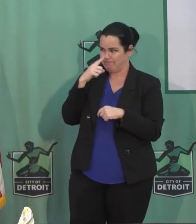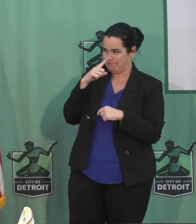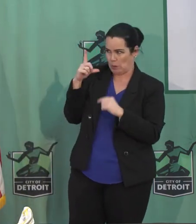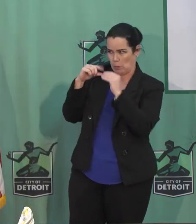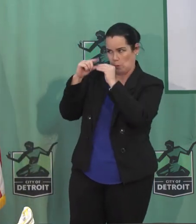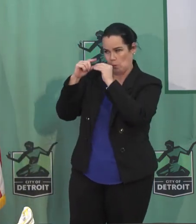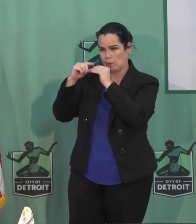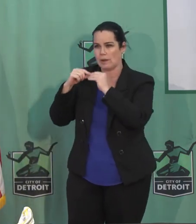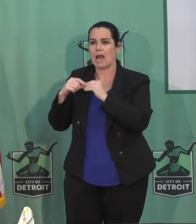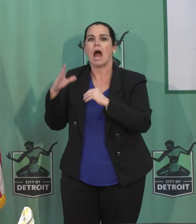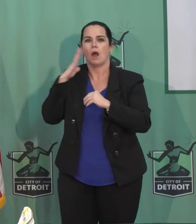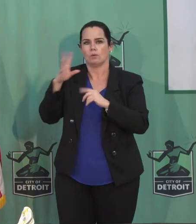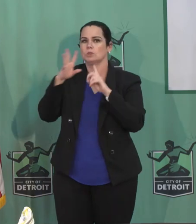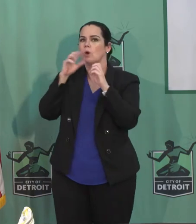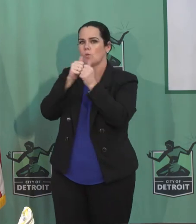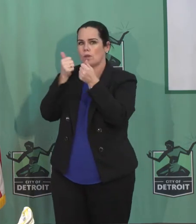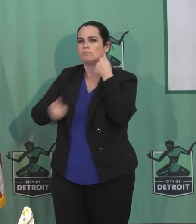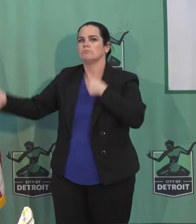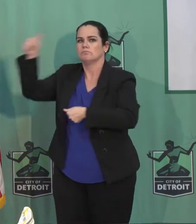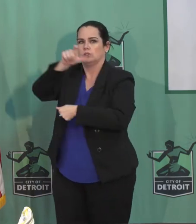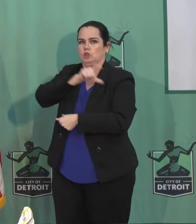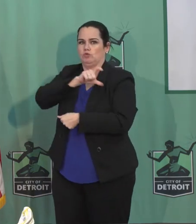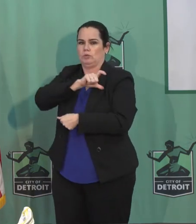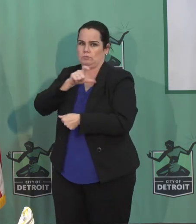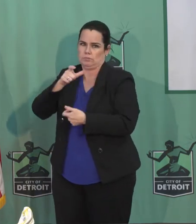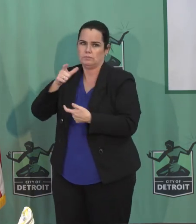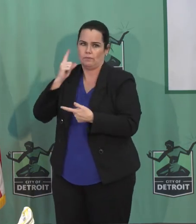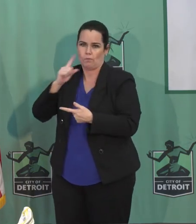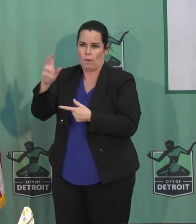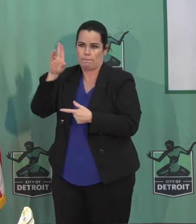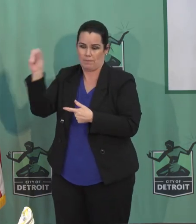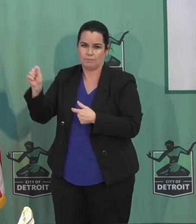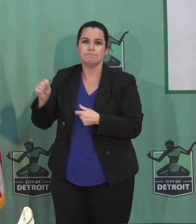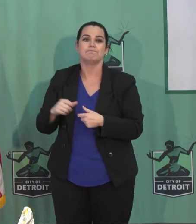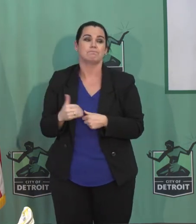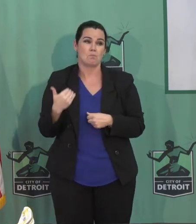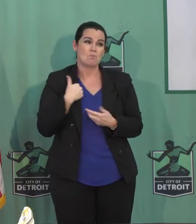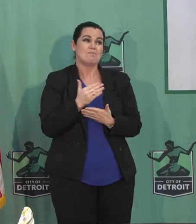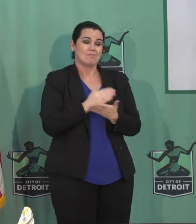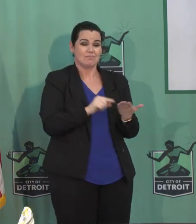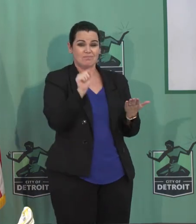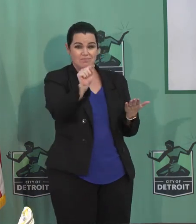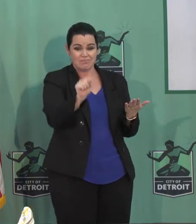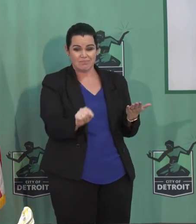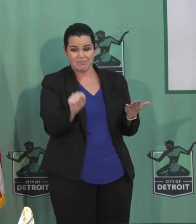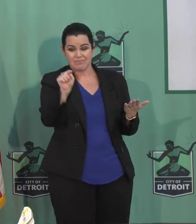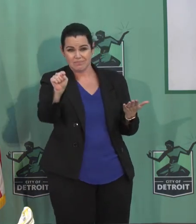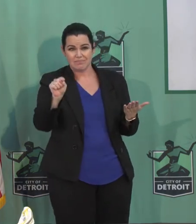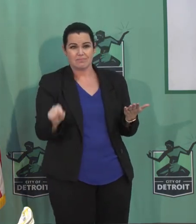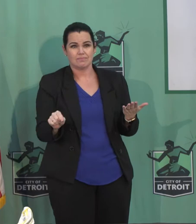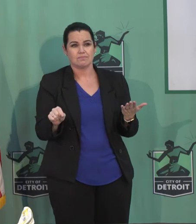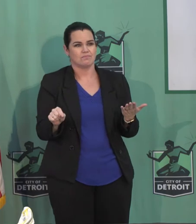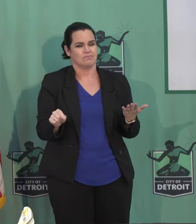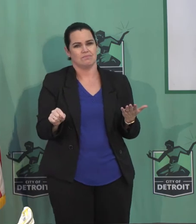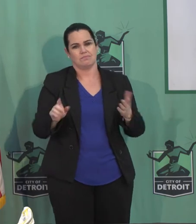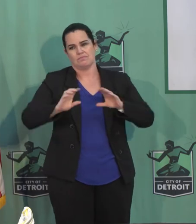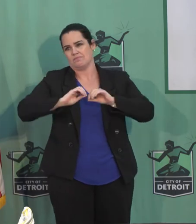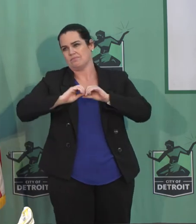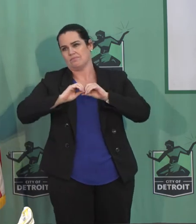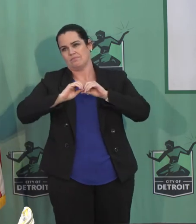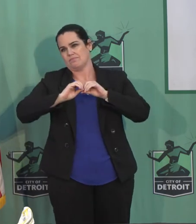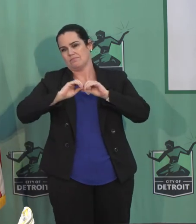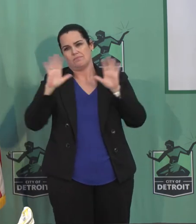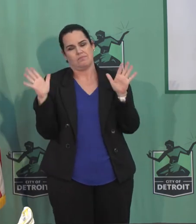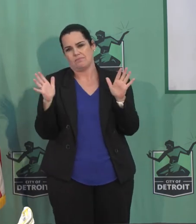talking to the head of the transit police this afternoon. But they tell me that we have individuals who are clearly not